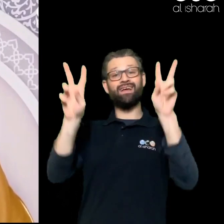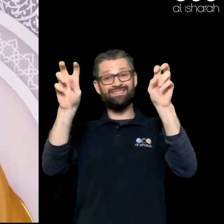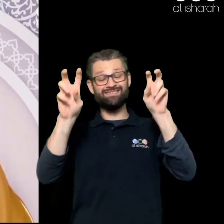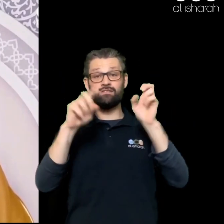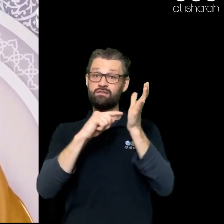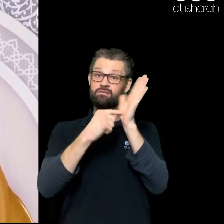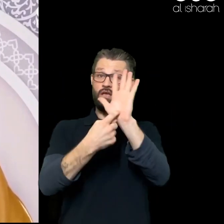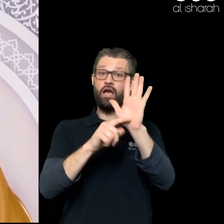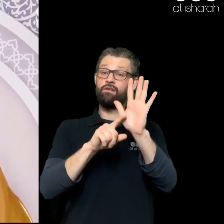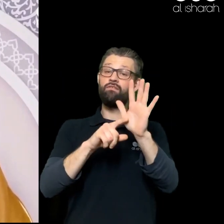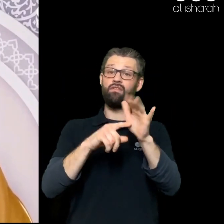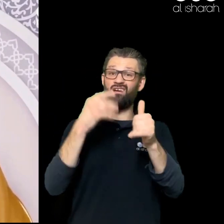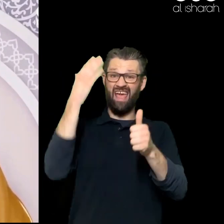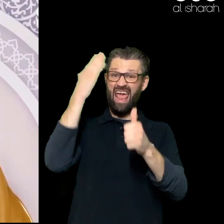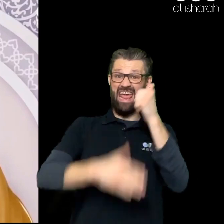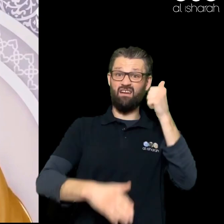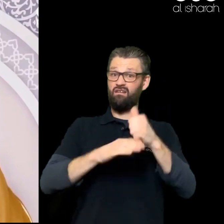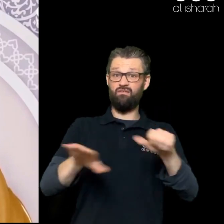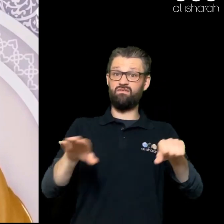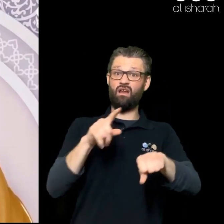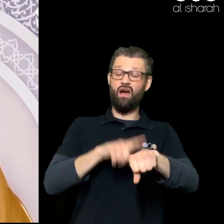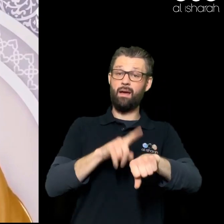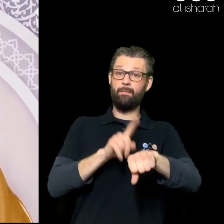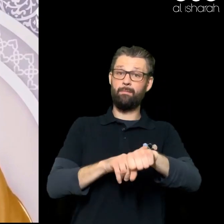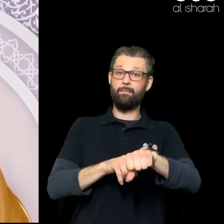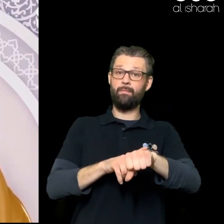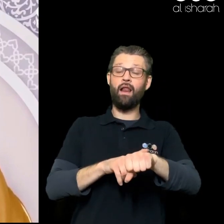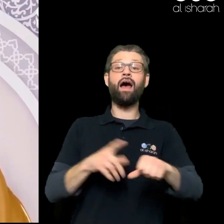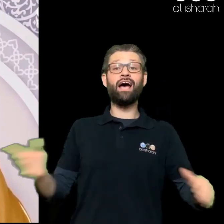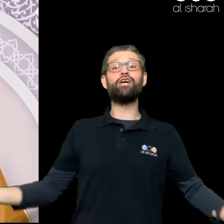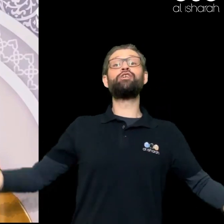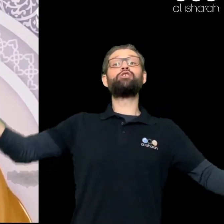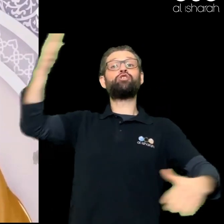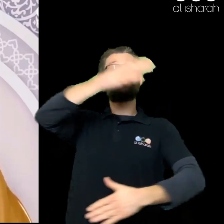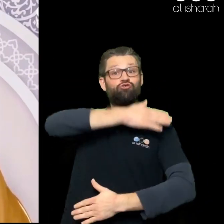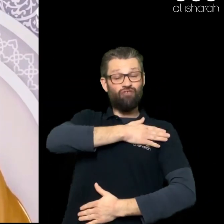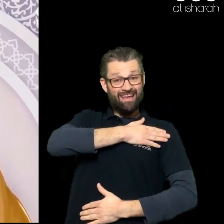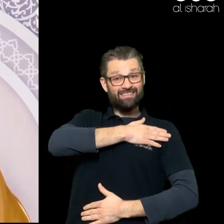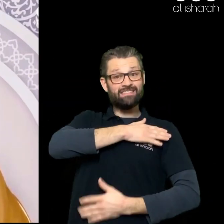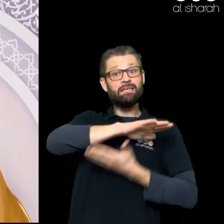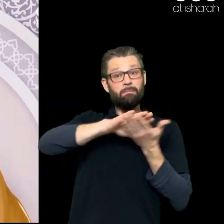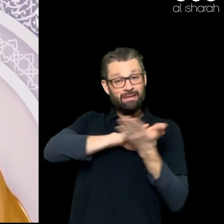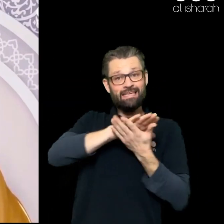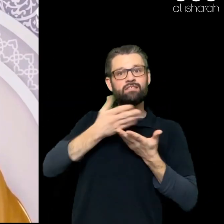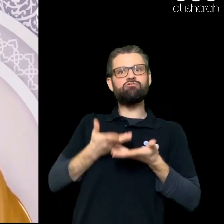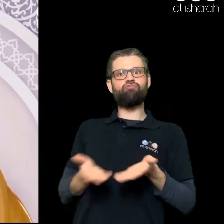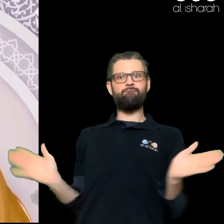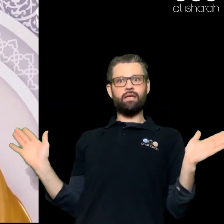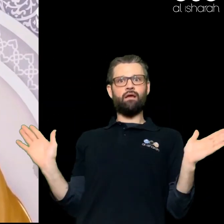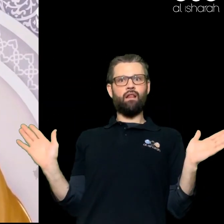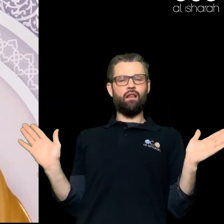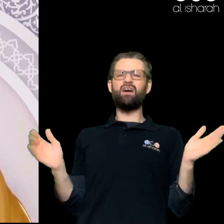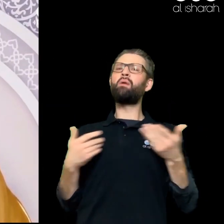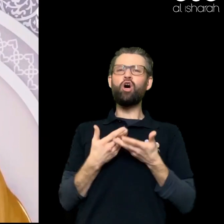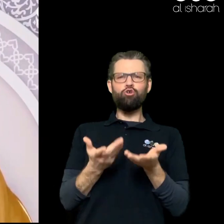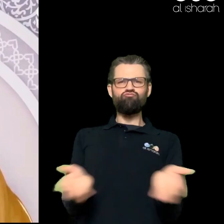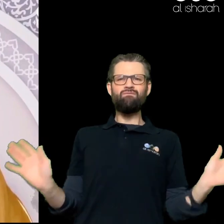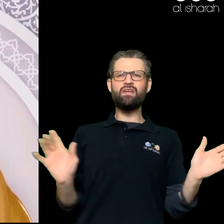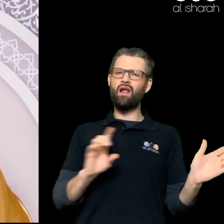Not to cover But to reveal So what was the point Of dressing Subhanallah May Allah protect us Remember